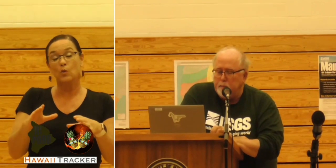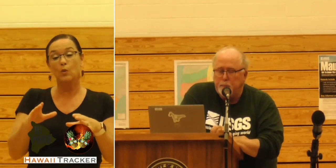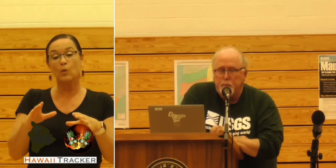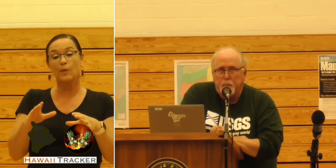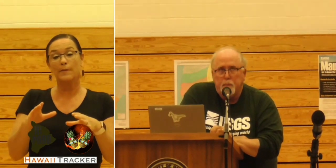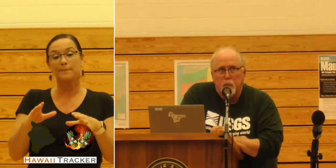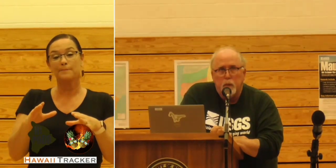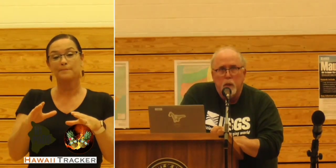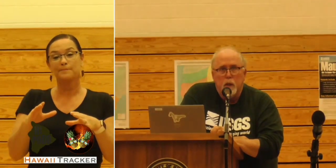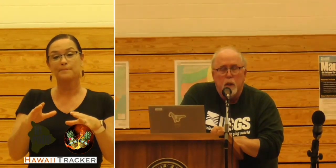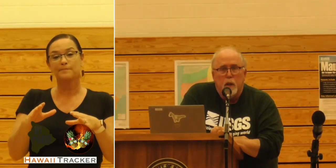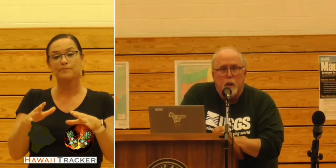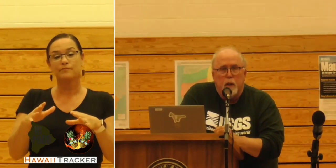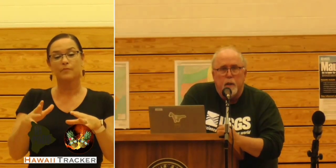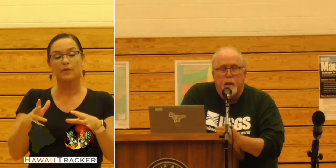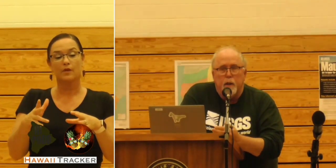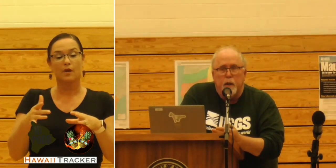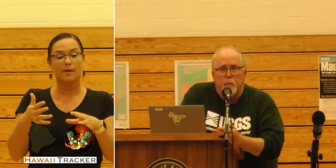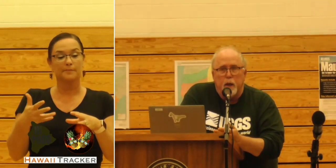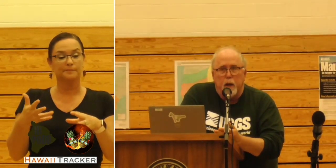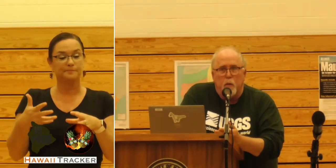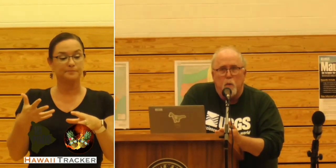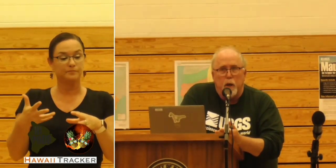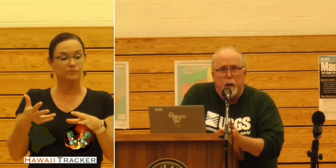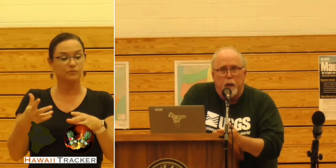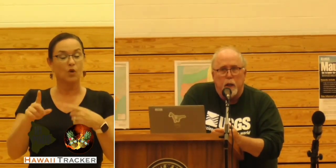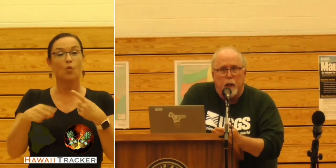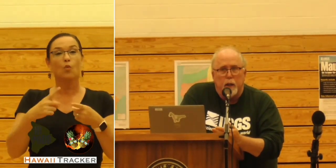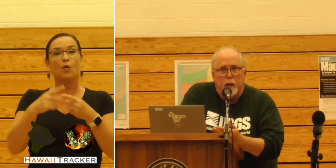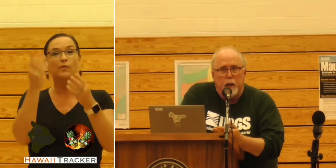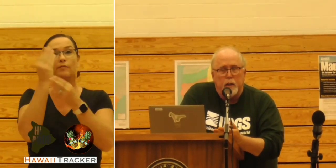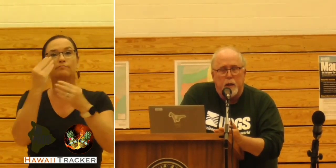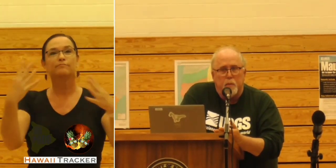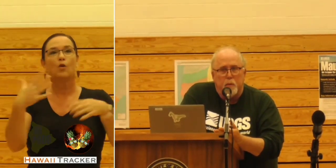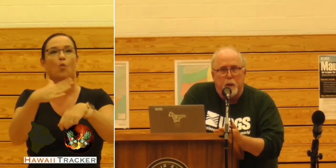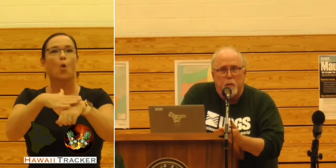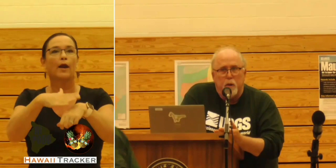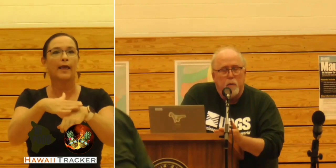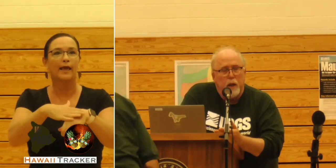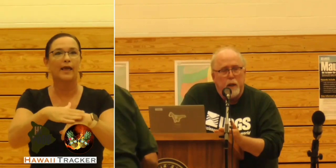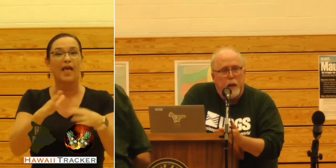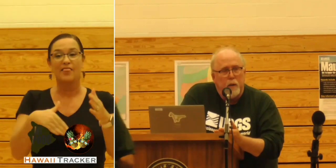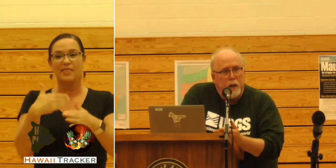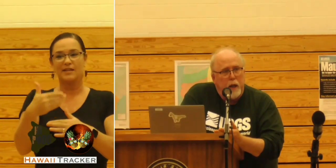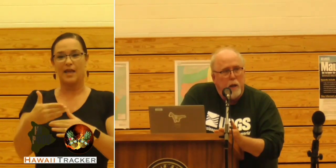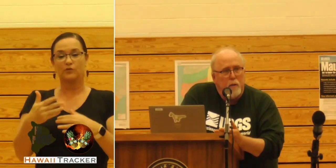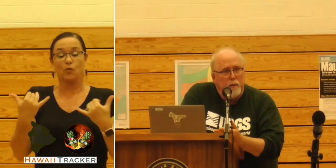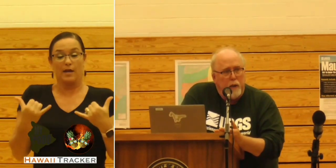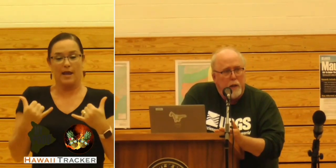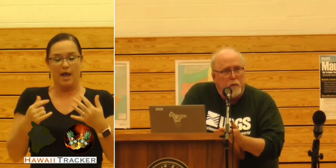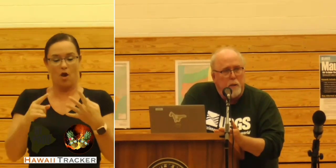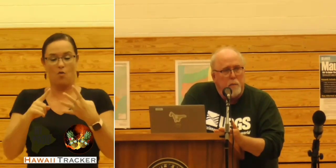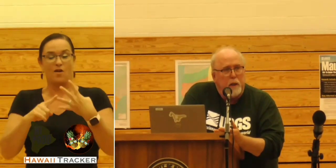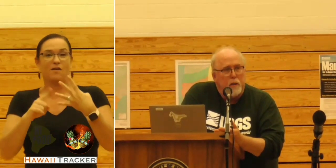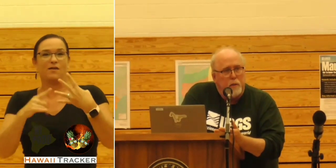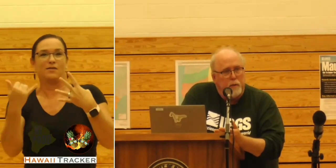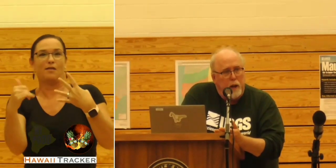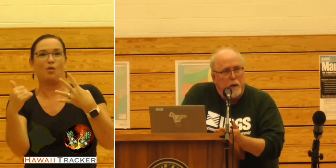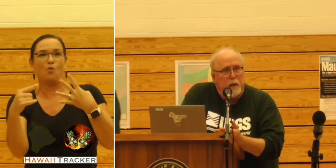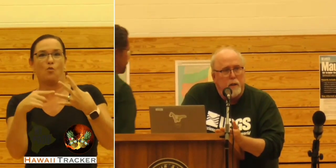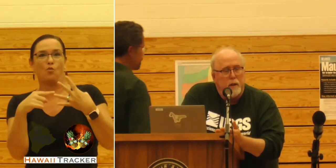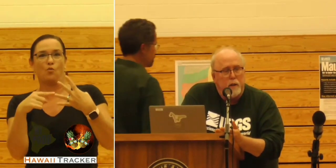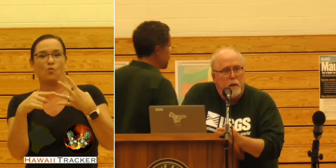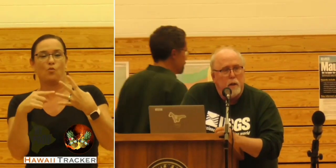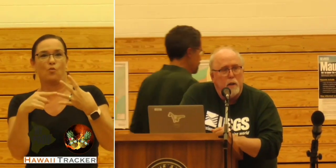put out a warning, like the next step would be we're right now in yellow advisory because